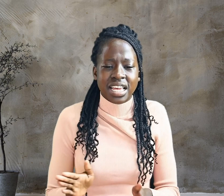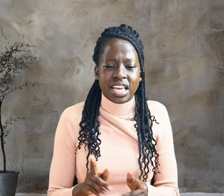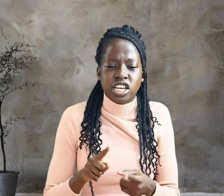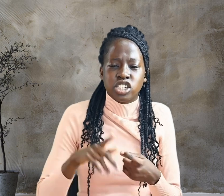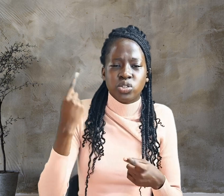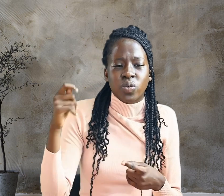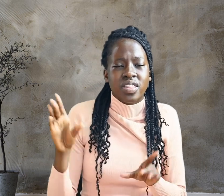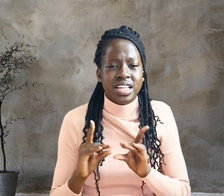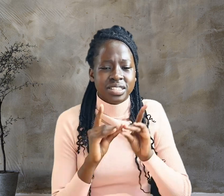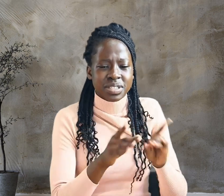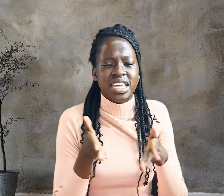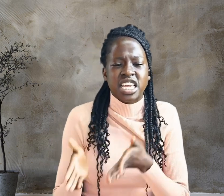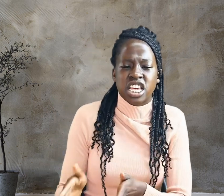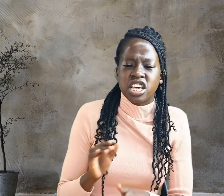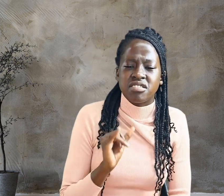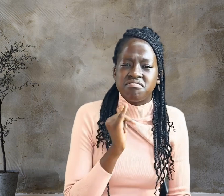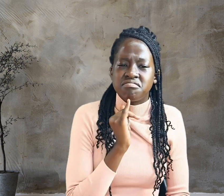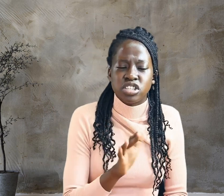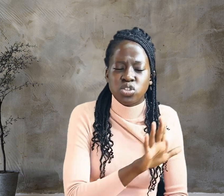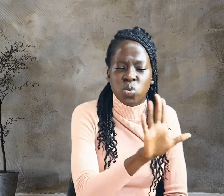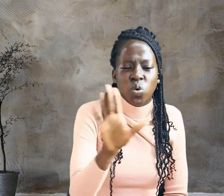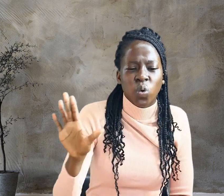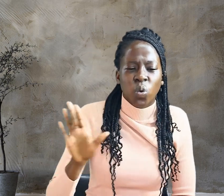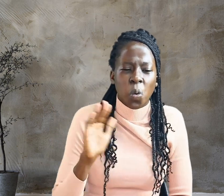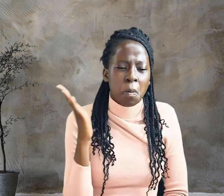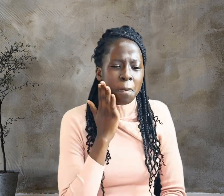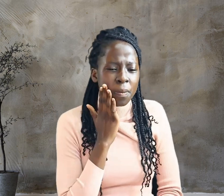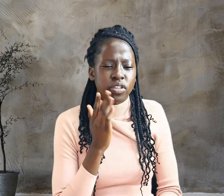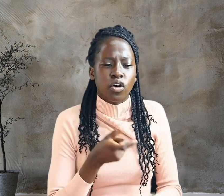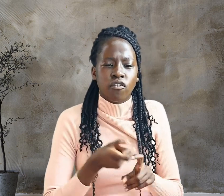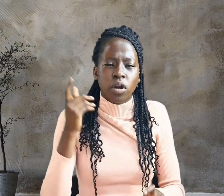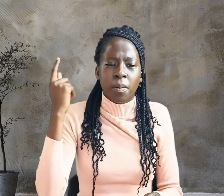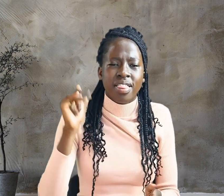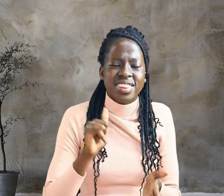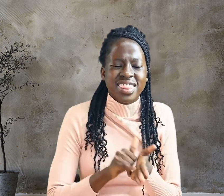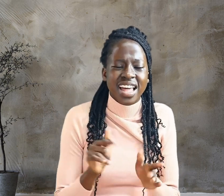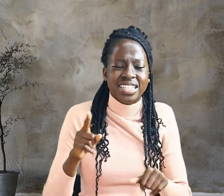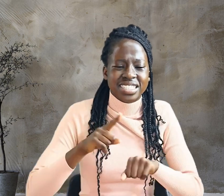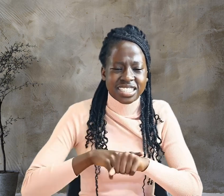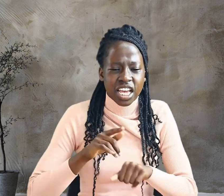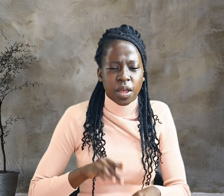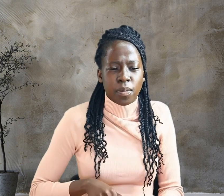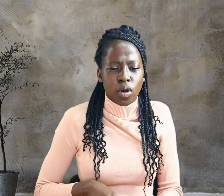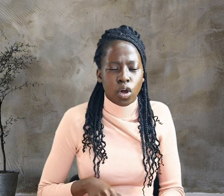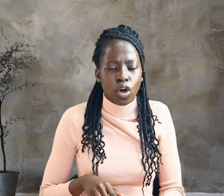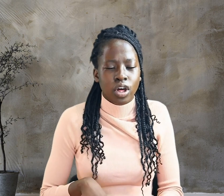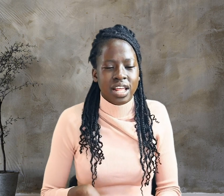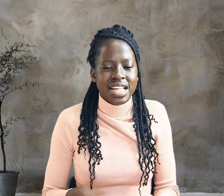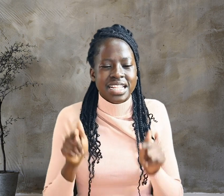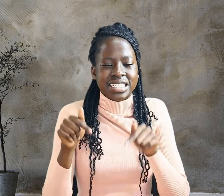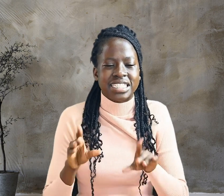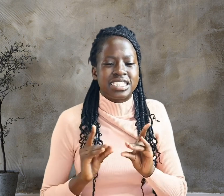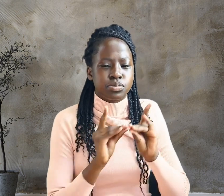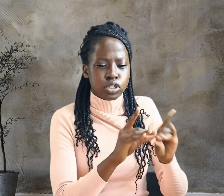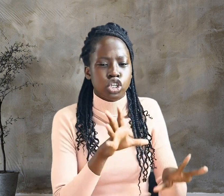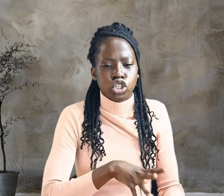your mother. From that time on, this disciple took her into his home.